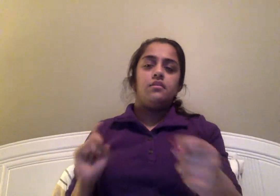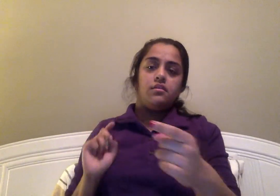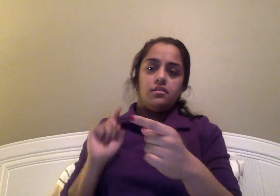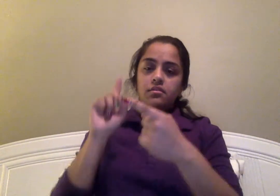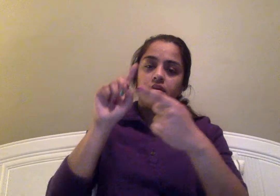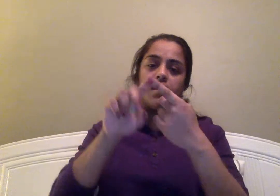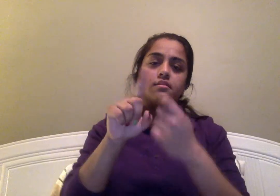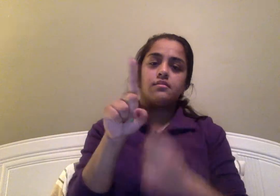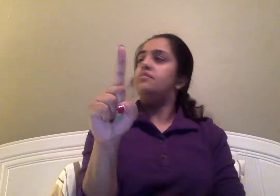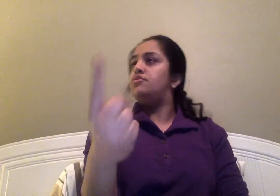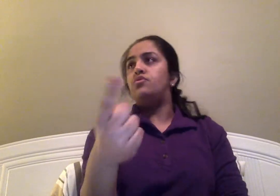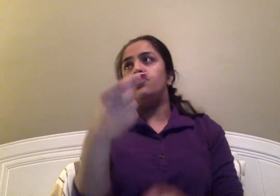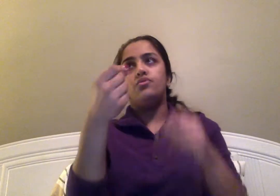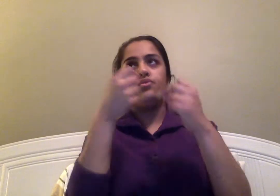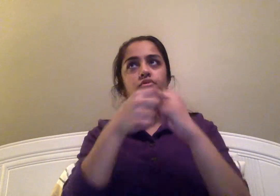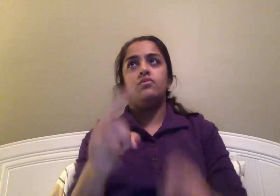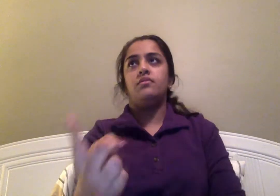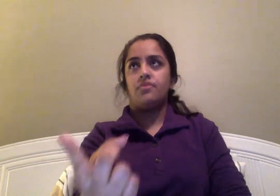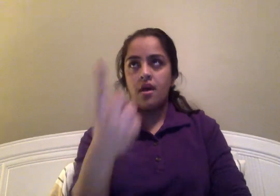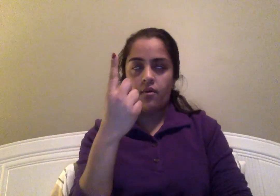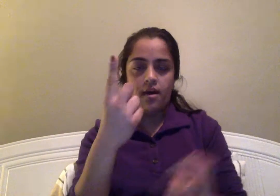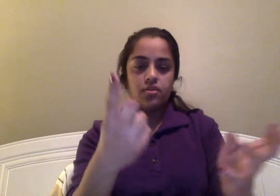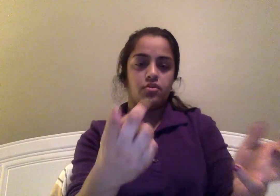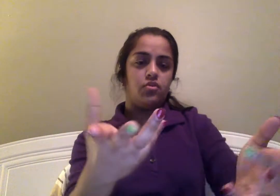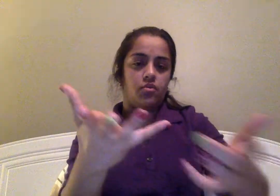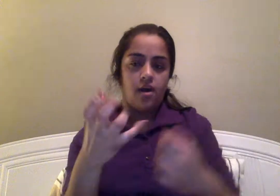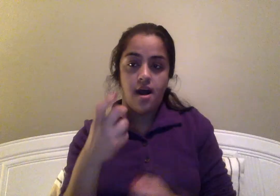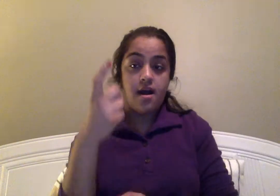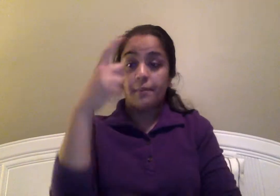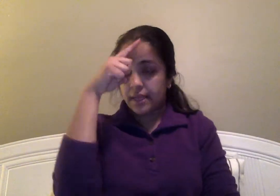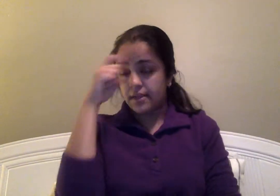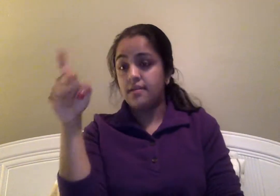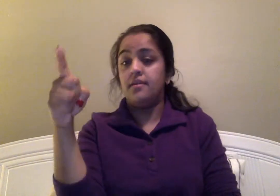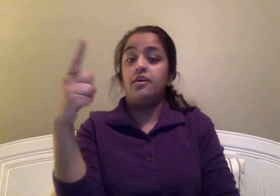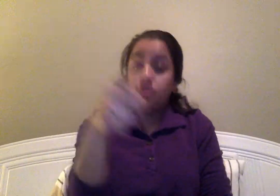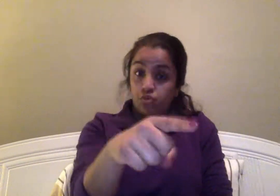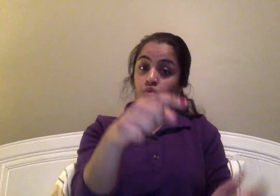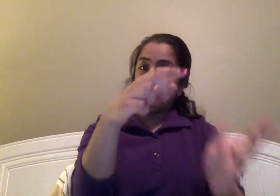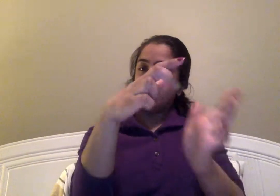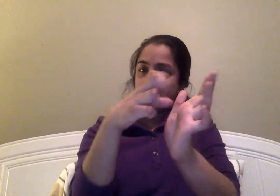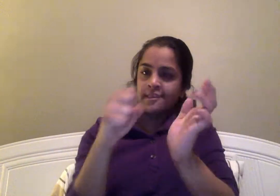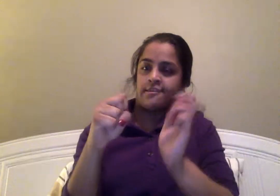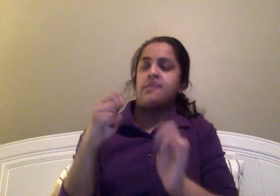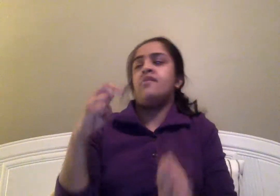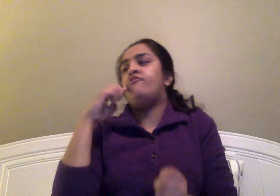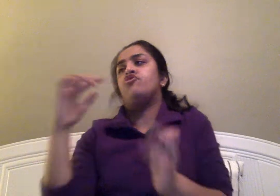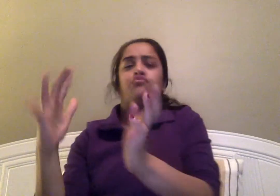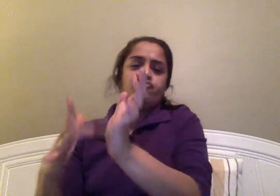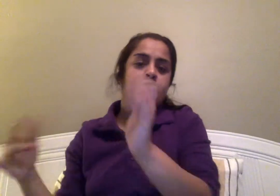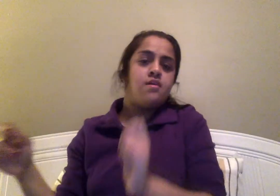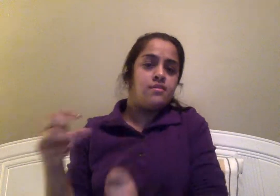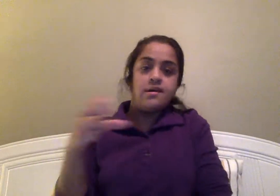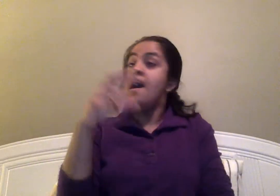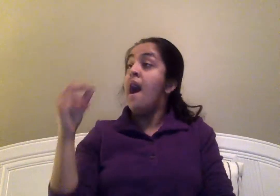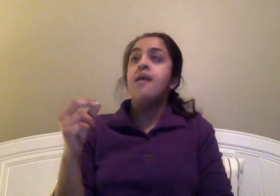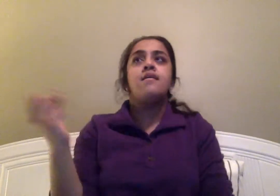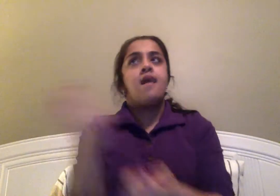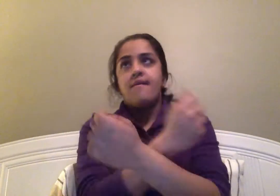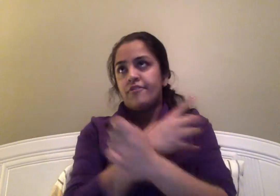until you lose the one you wanted, cause you're taking her for granted, and everything you